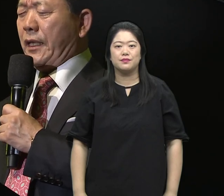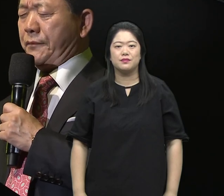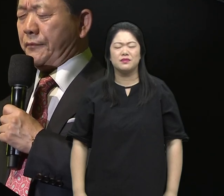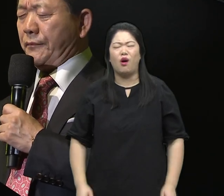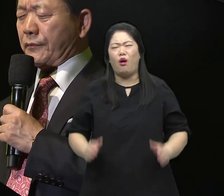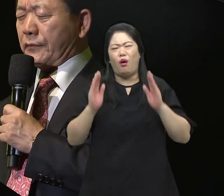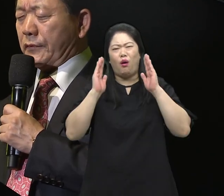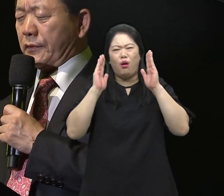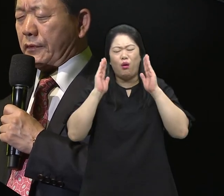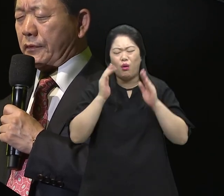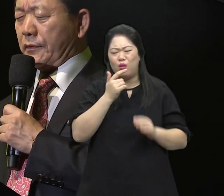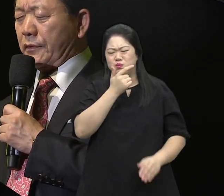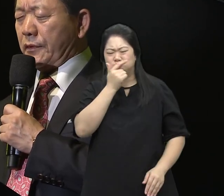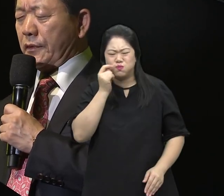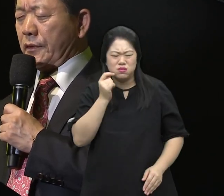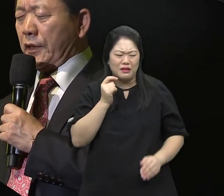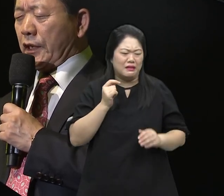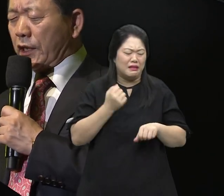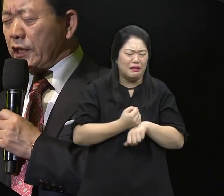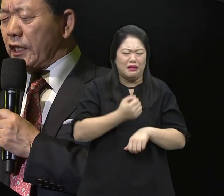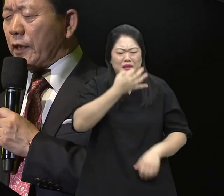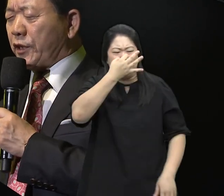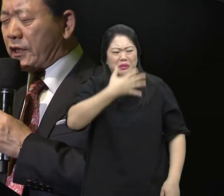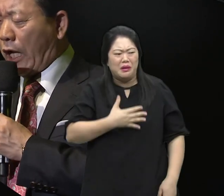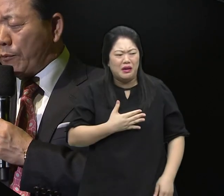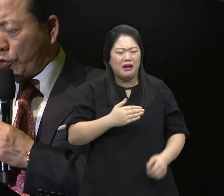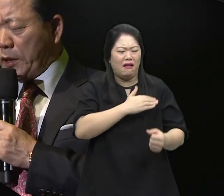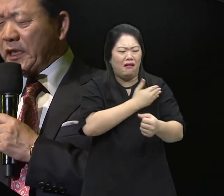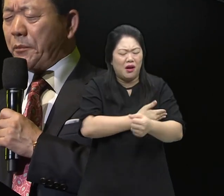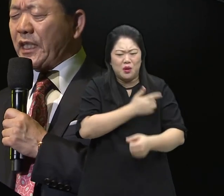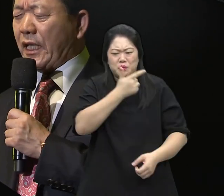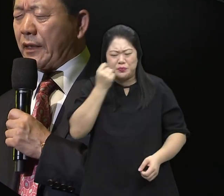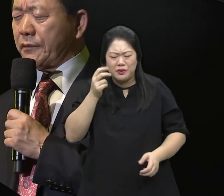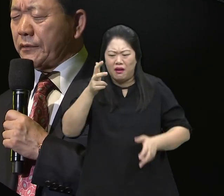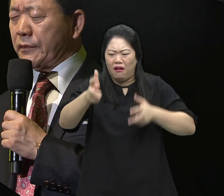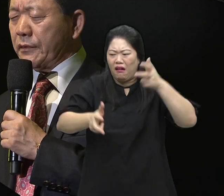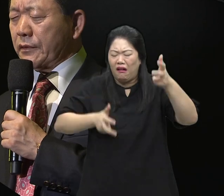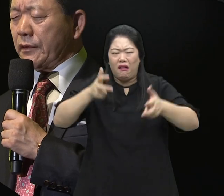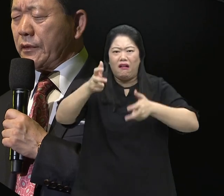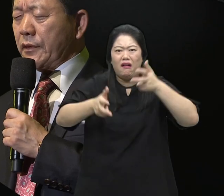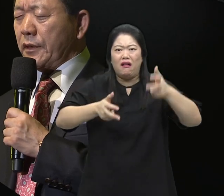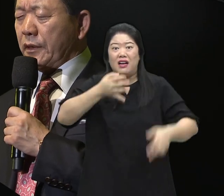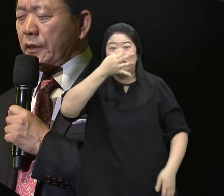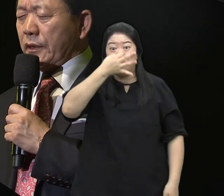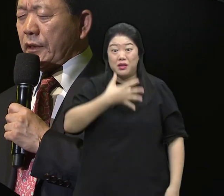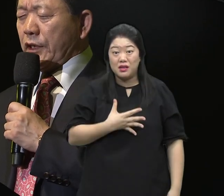Not having power Even studying is hard And not having power Running my business is hard